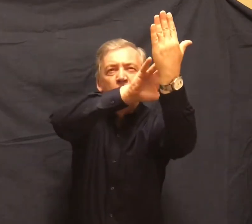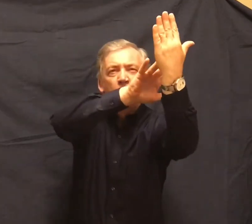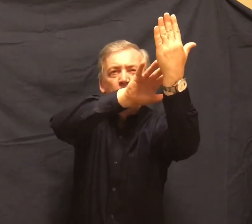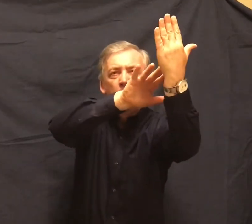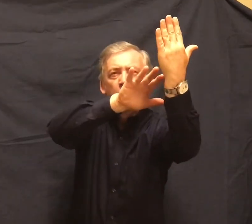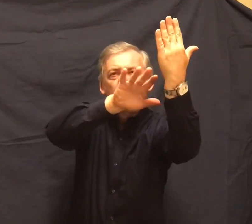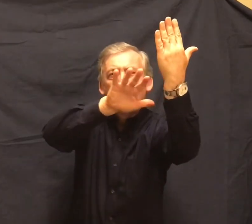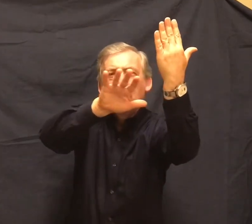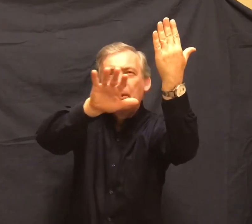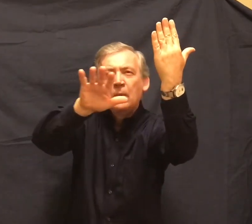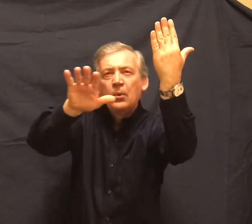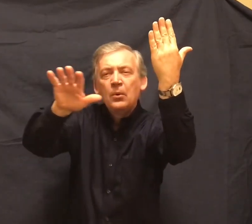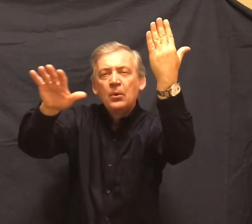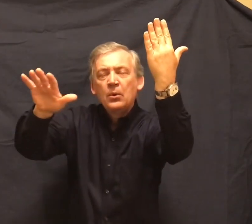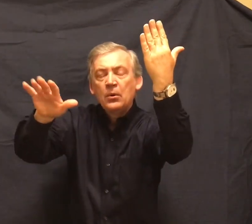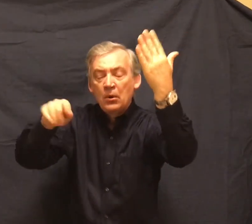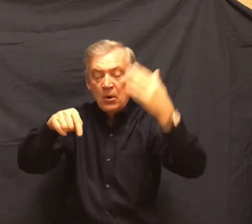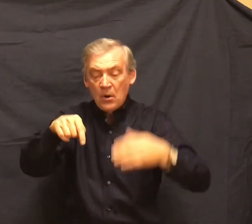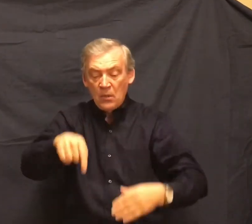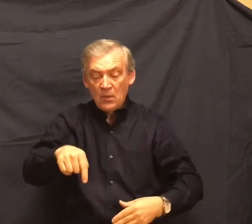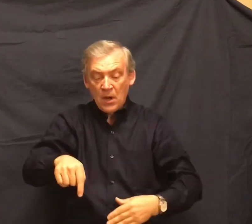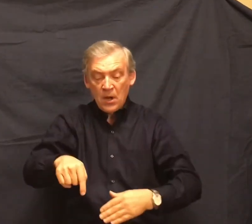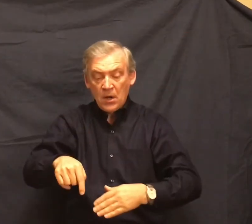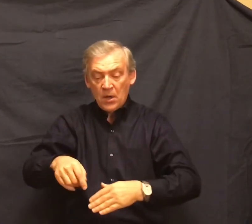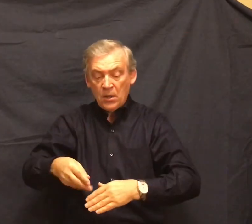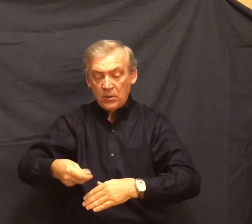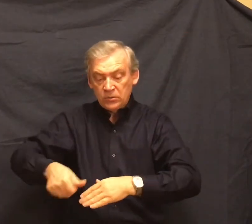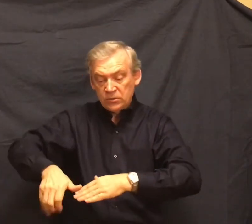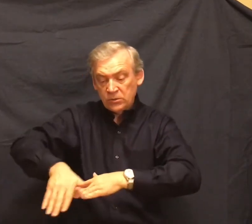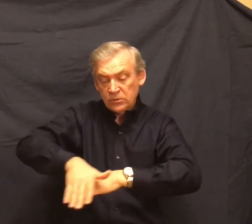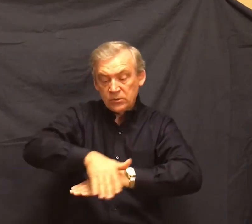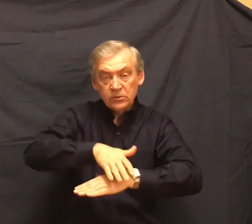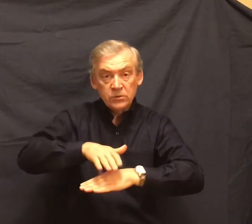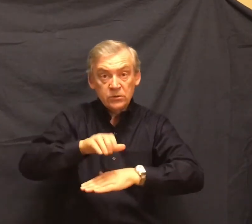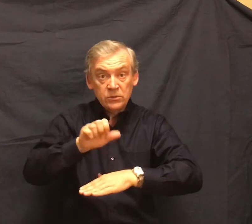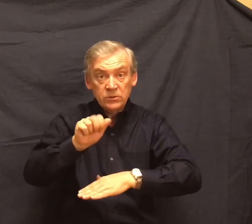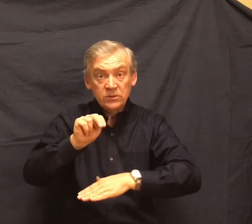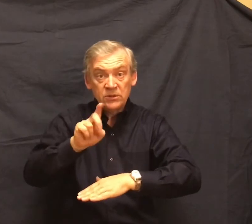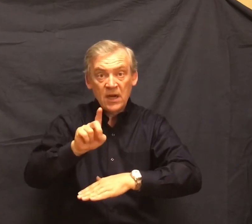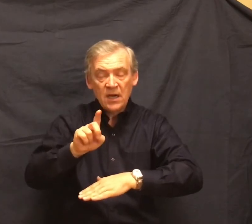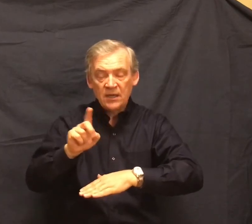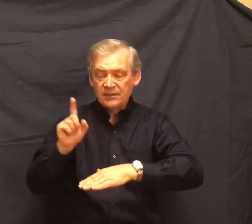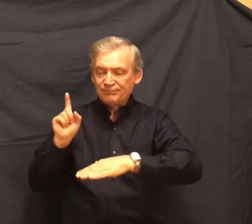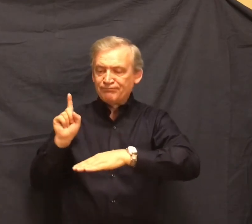On the sandbanks, the rabbits set as quietly as little gray sculptured stones.